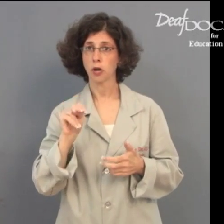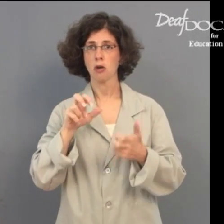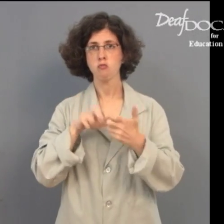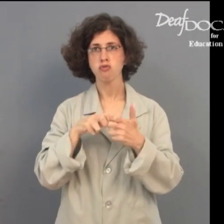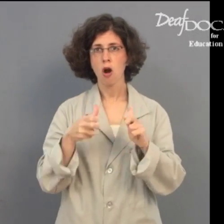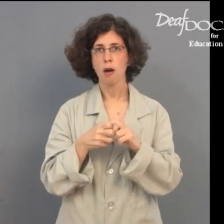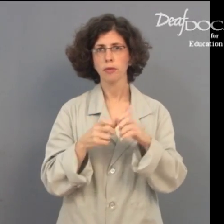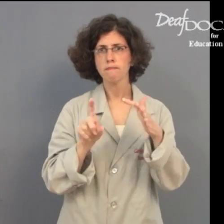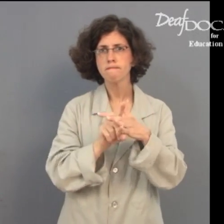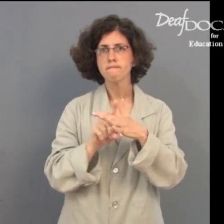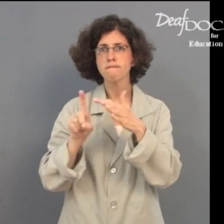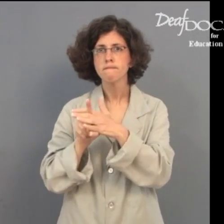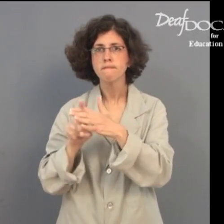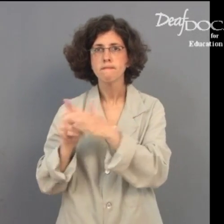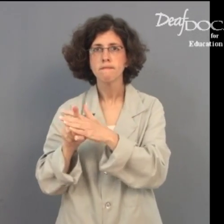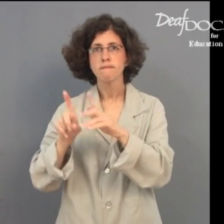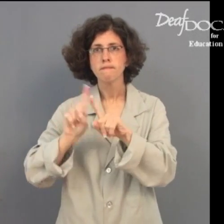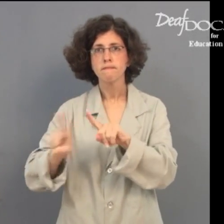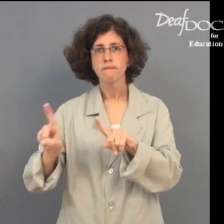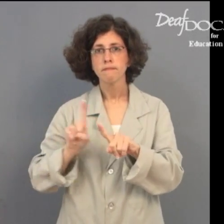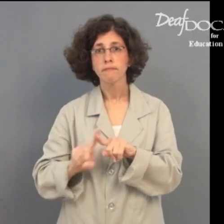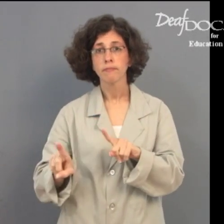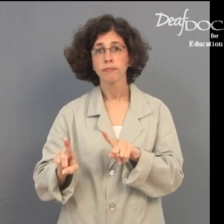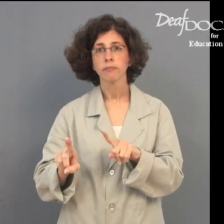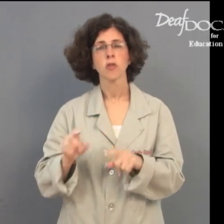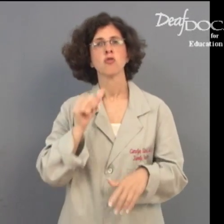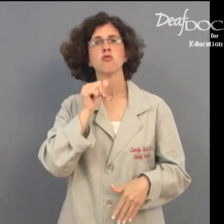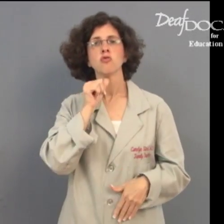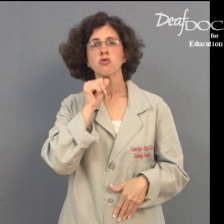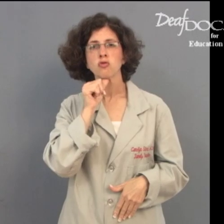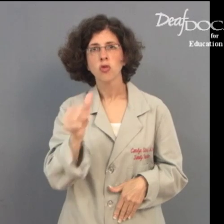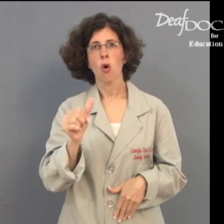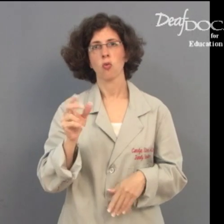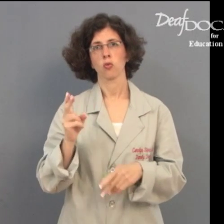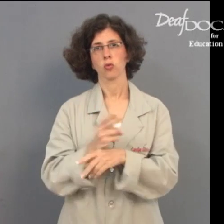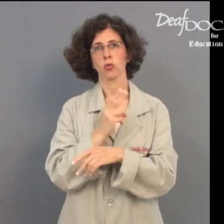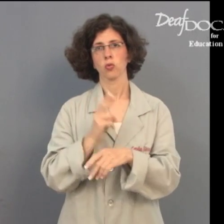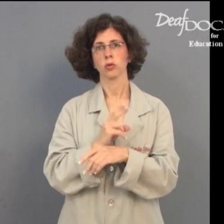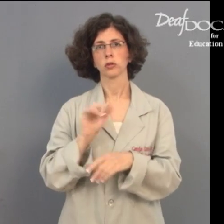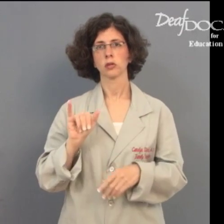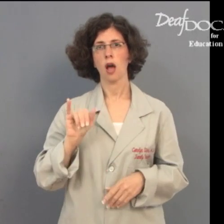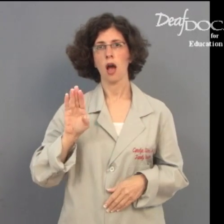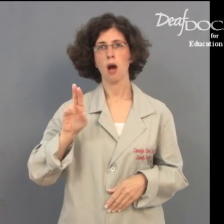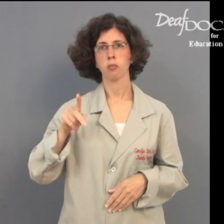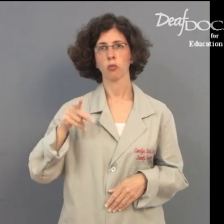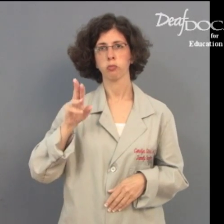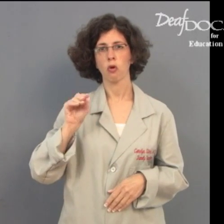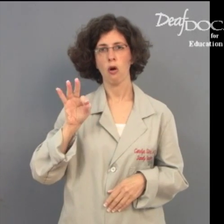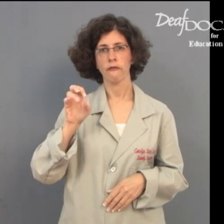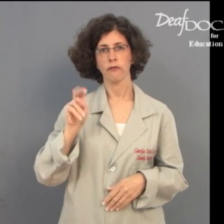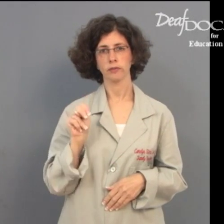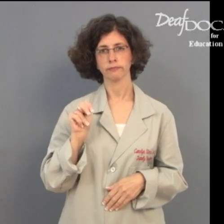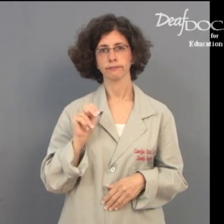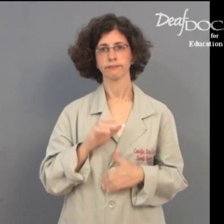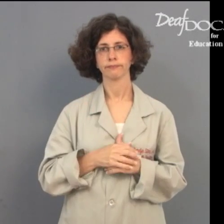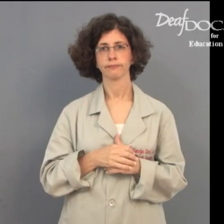do not take Ibuprofen without your doctor's permission.